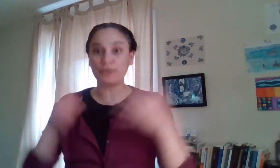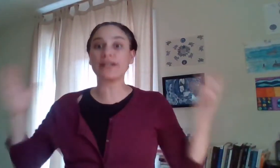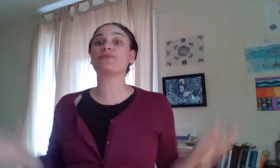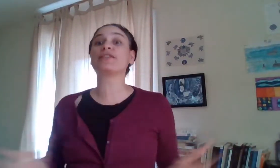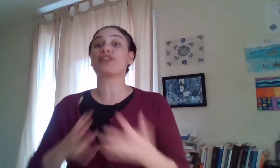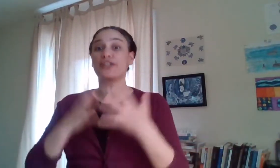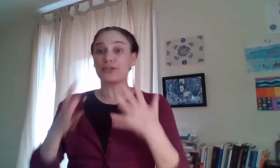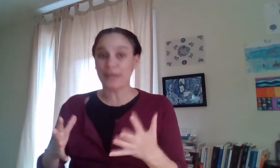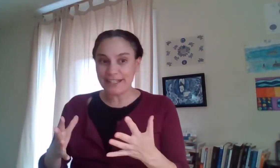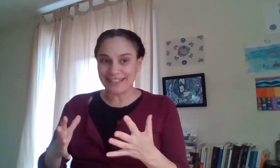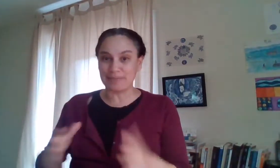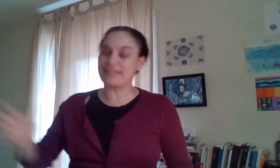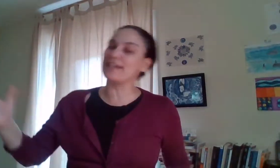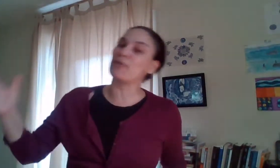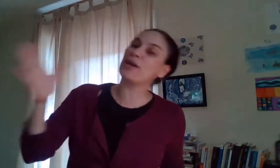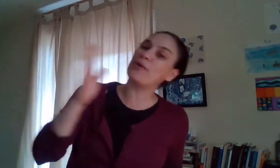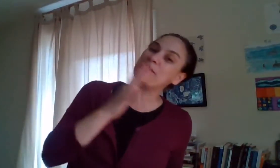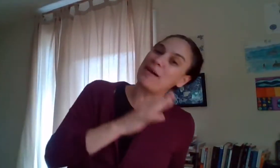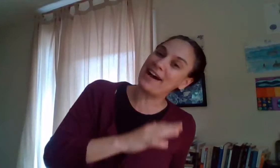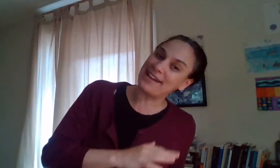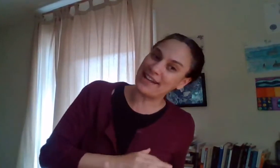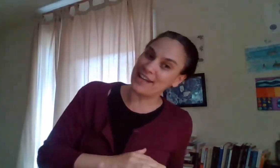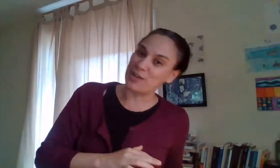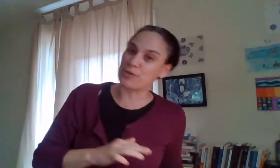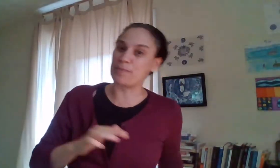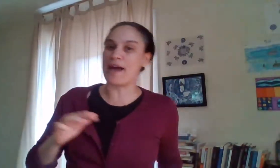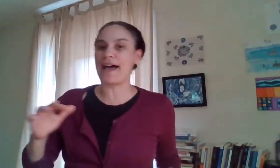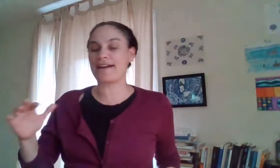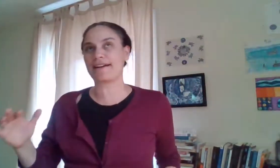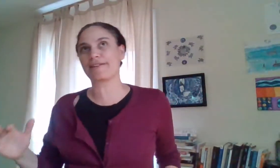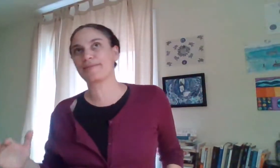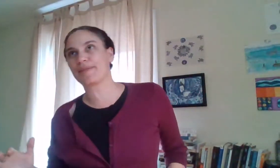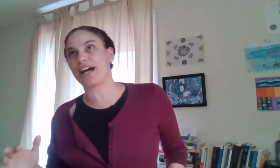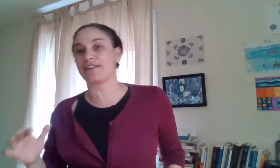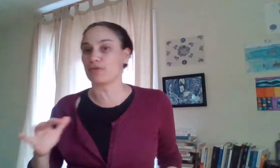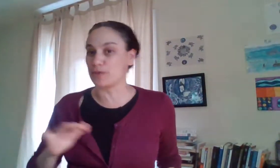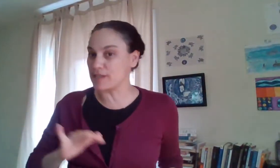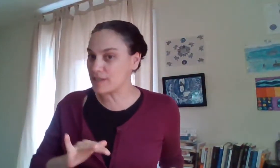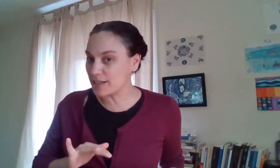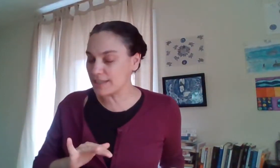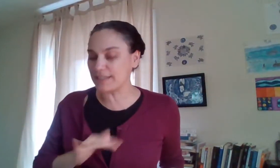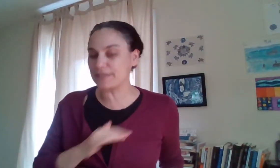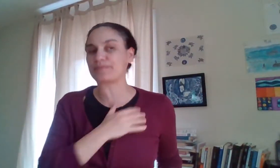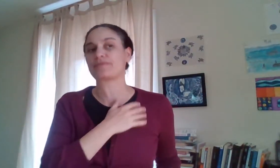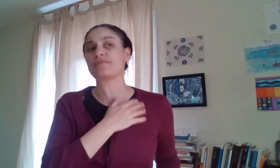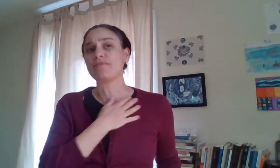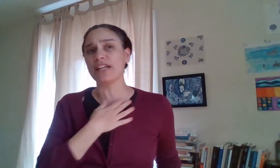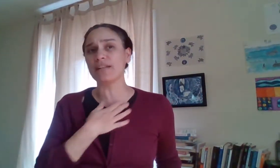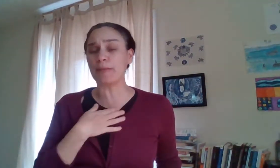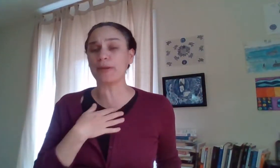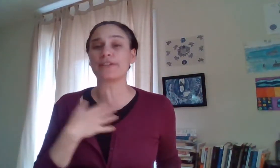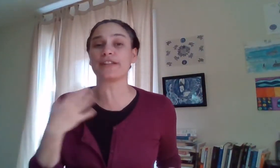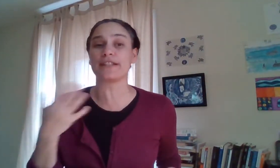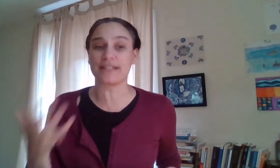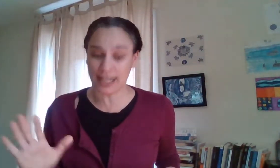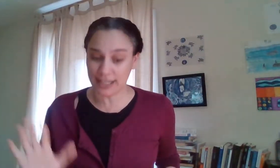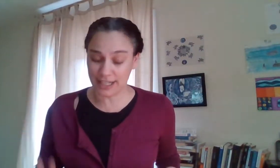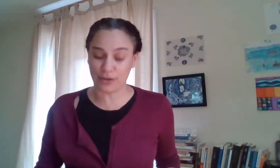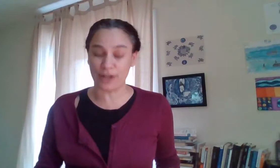really we started writing but then a week went by and we're back kind of where we started and people are feeling stuck again so i